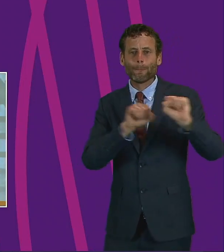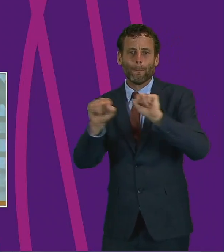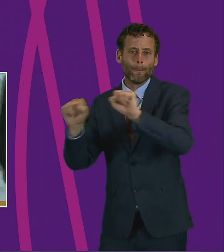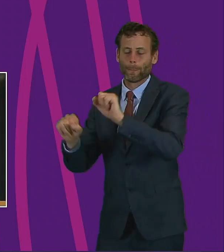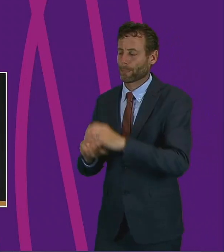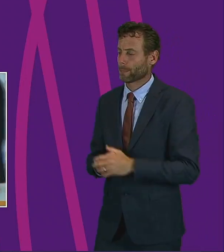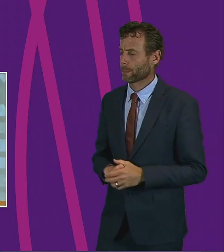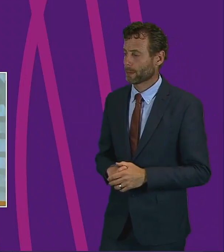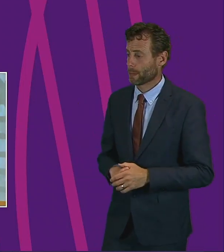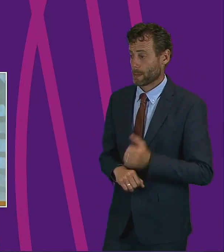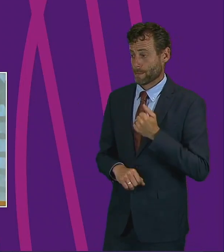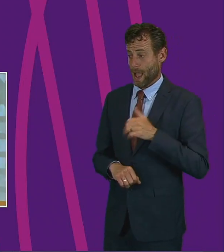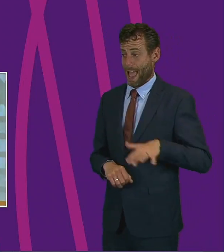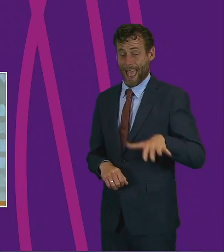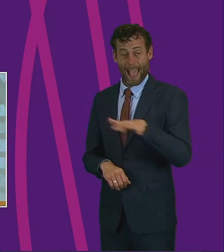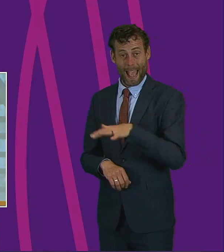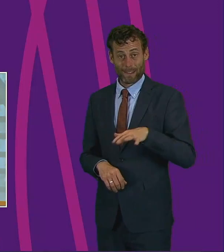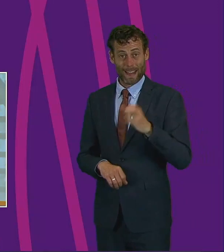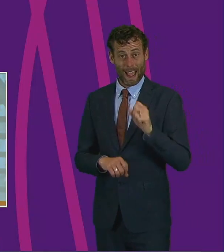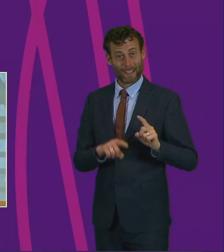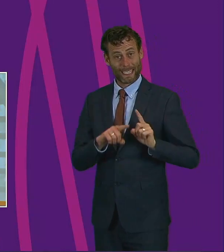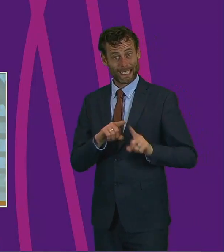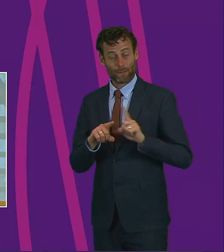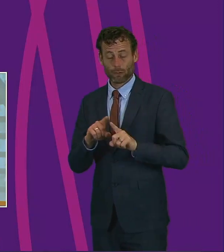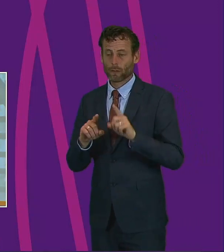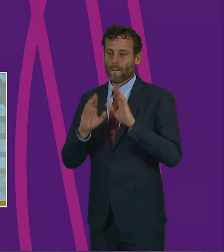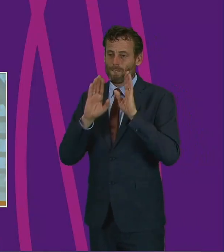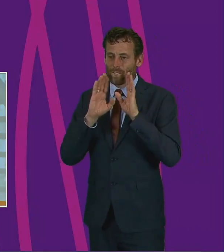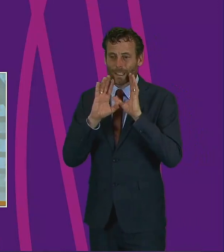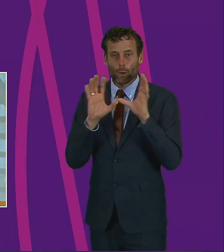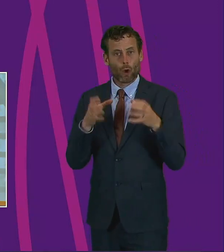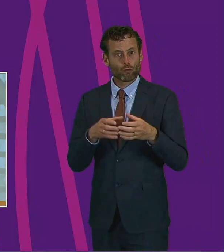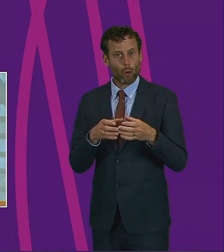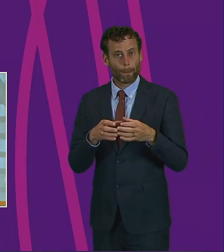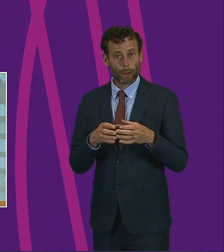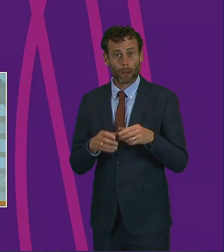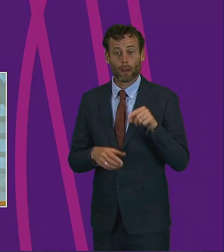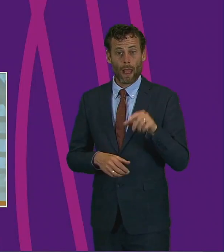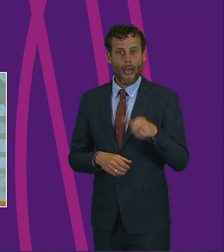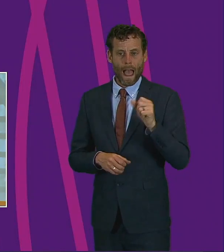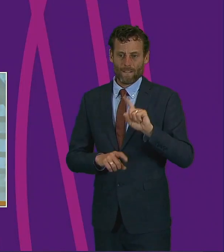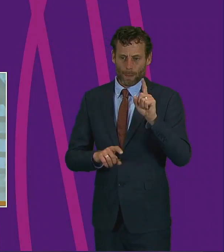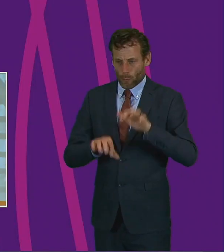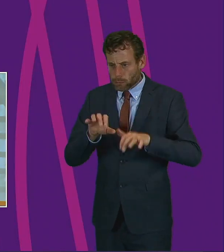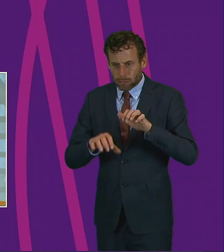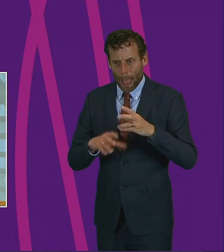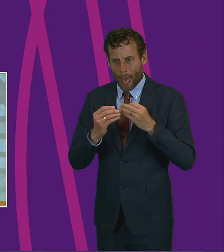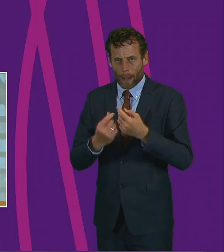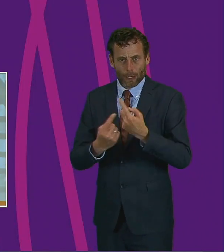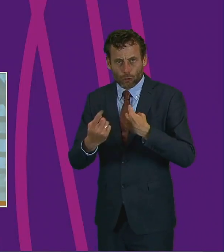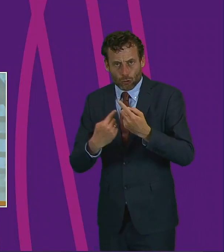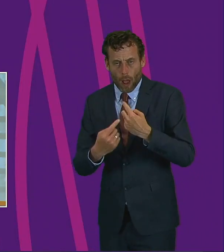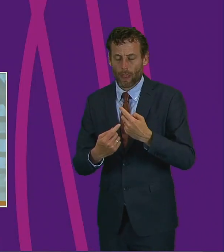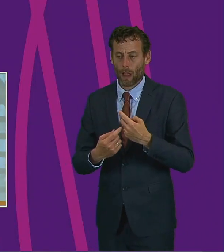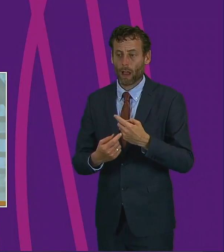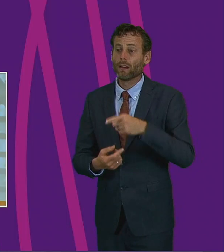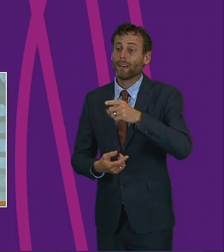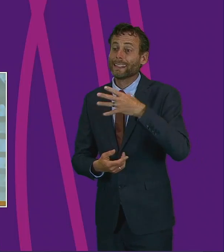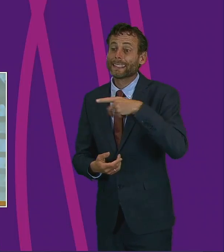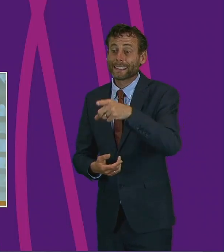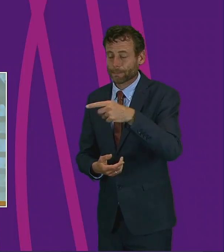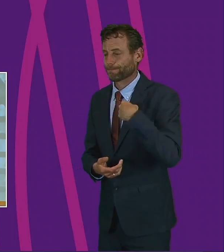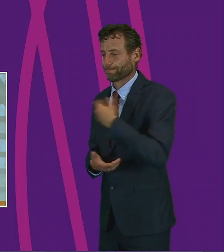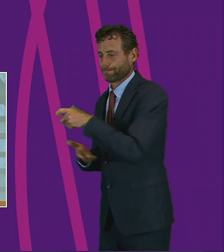Across my constituency, there are many community Facebook groups whose users are selflessly supporting each other, for example, through collecting prescriptions,